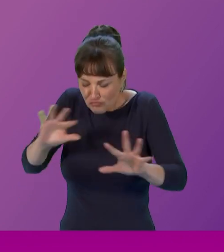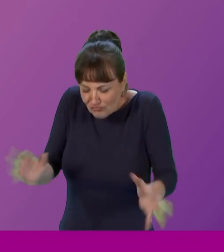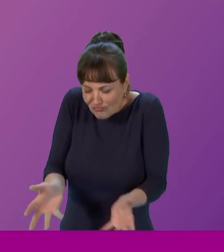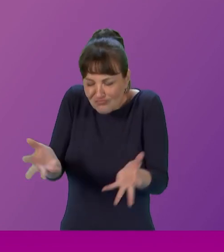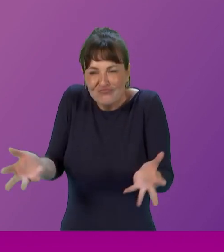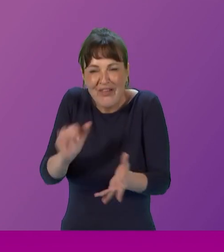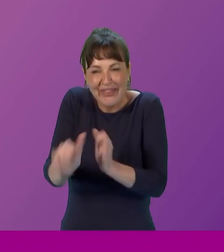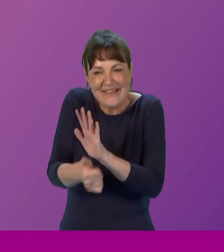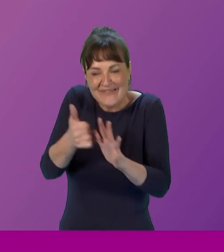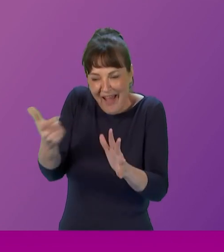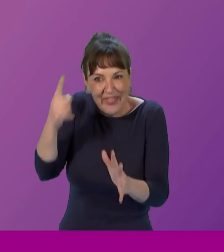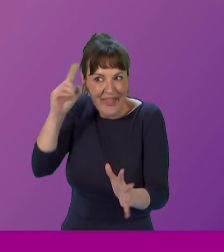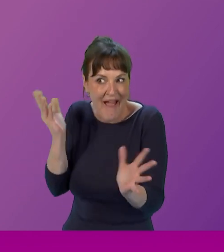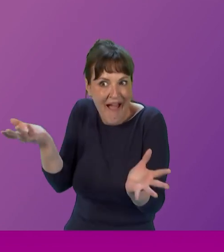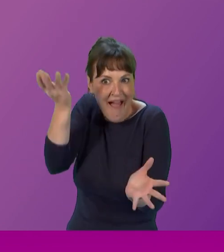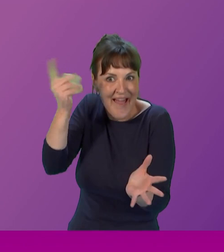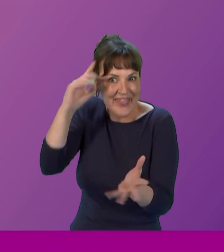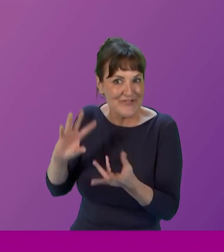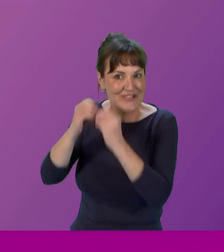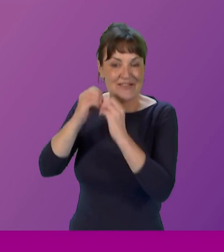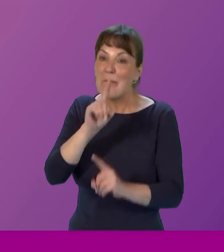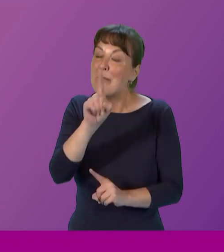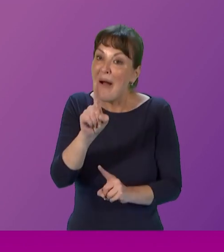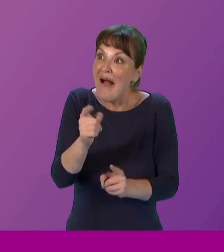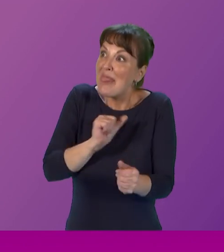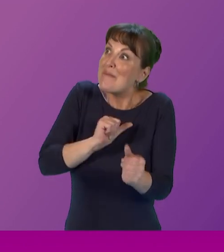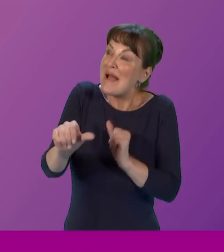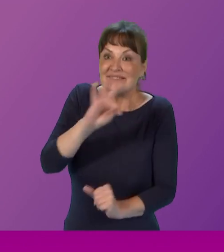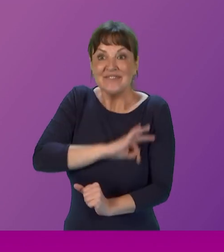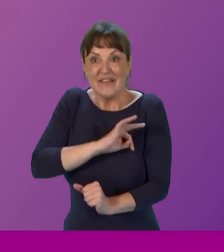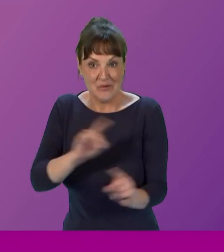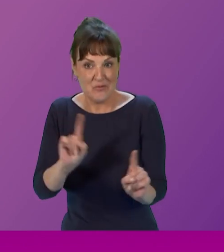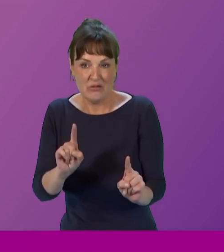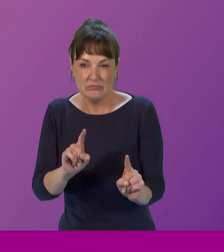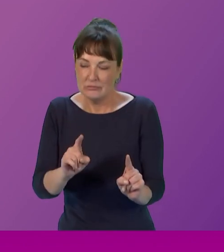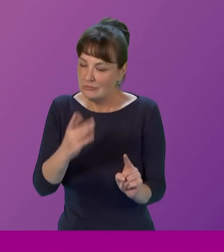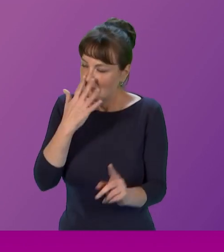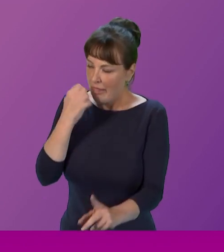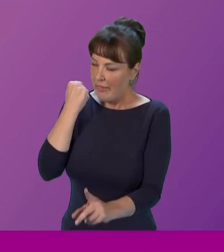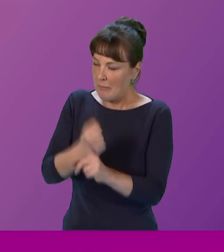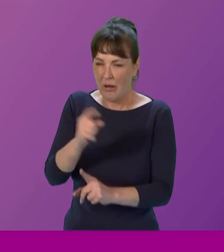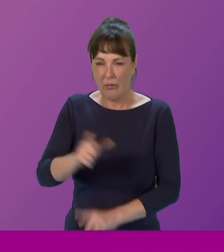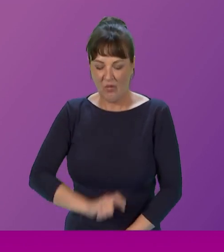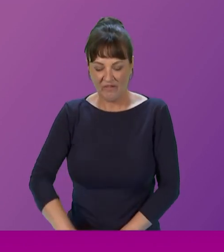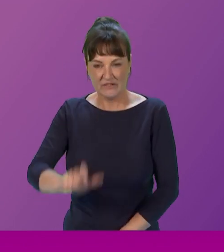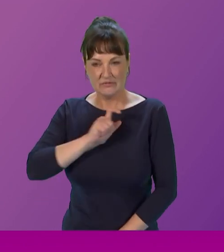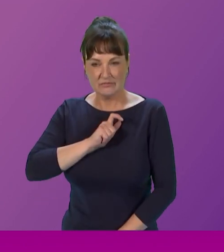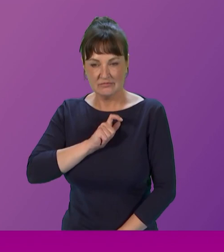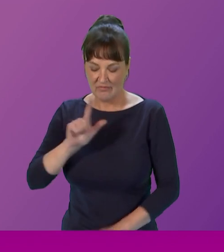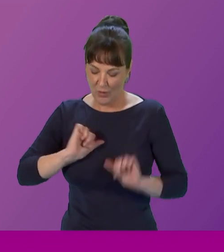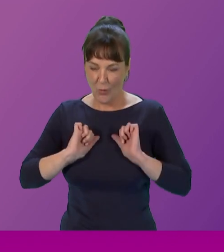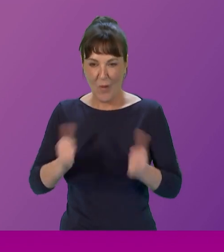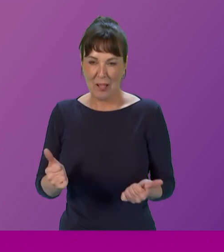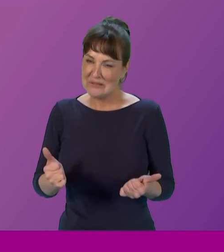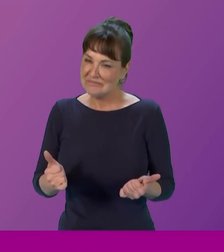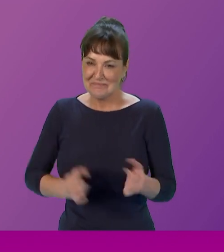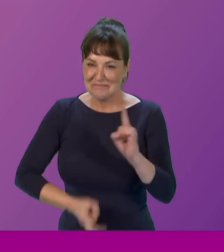their talent and creativity but the most significant benefit to young women i see is the impact on their confidence and their well-being